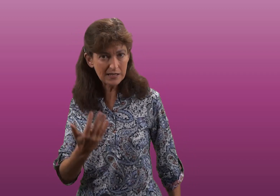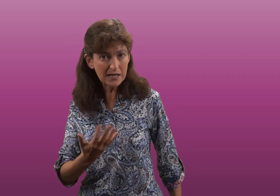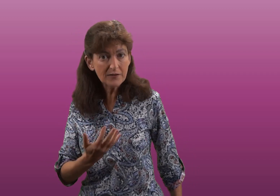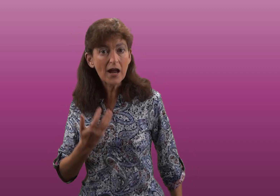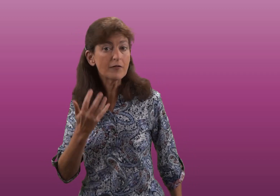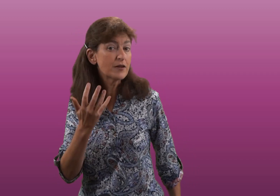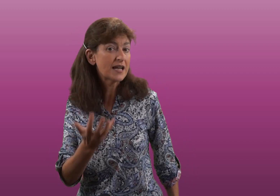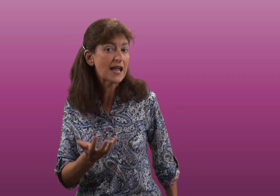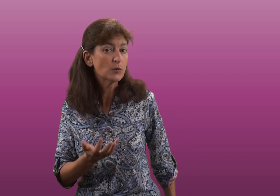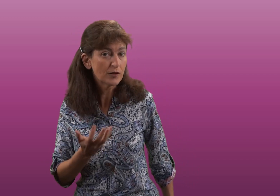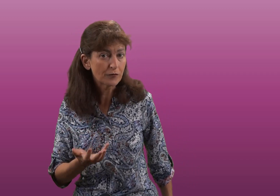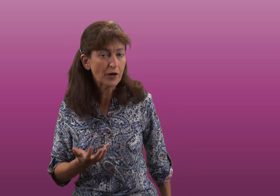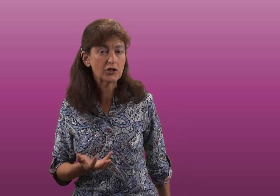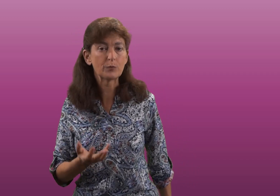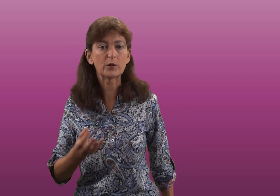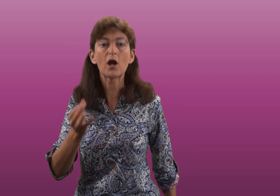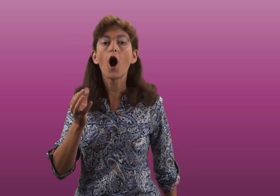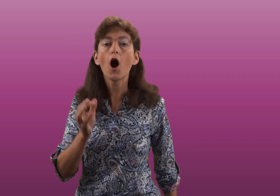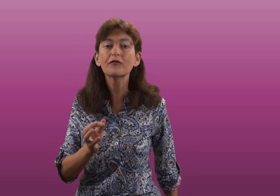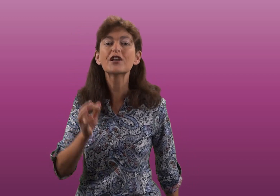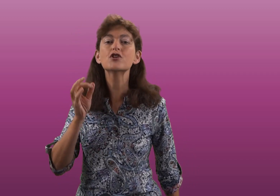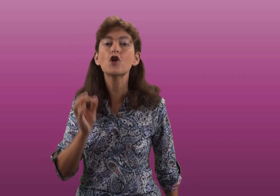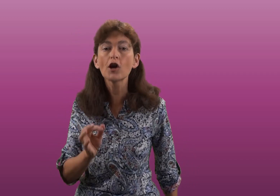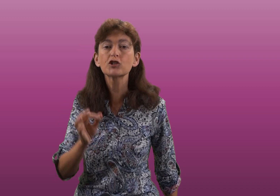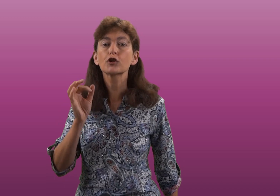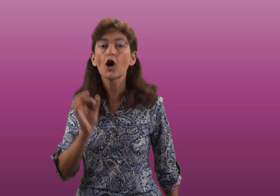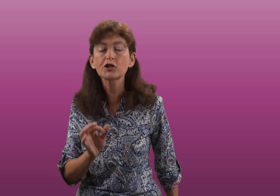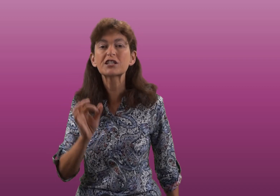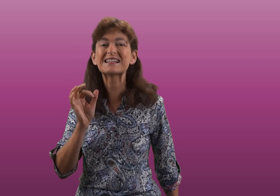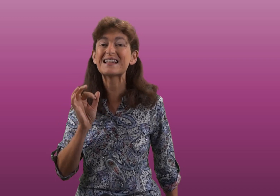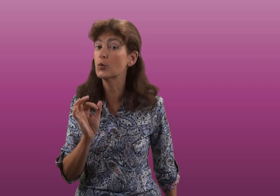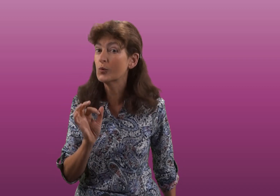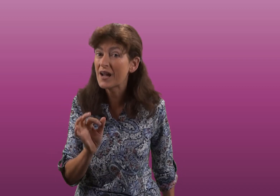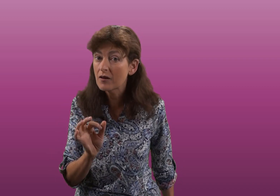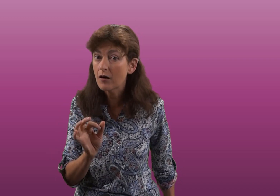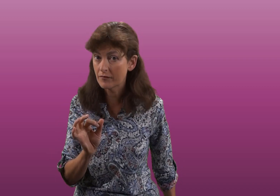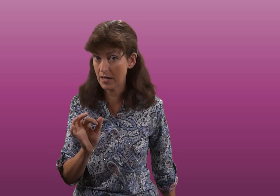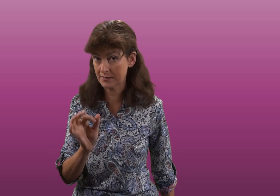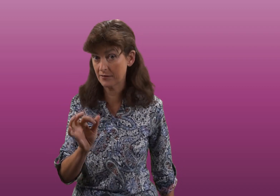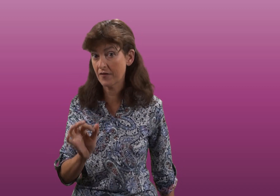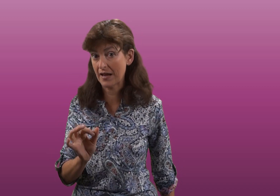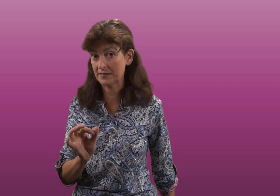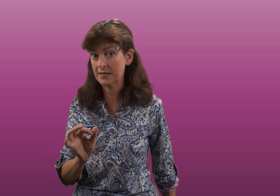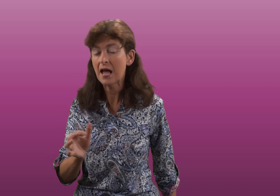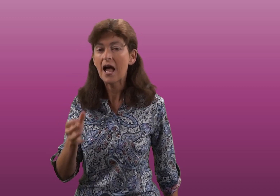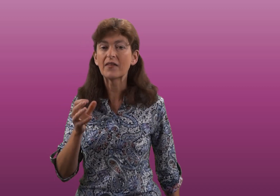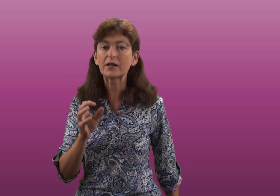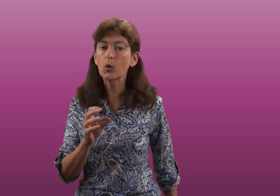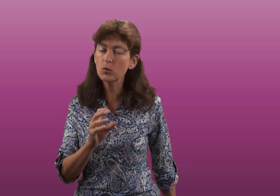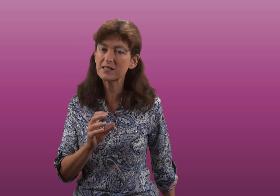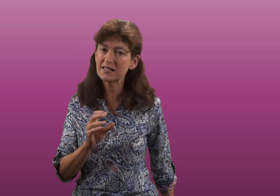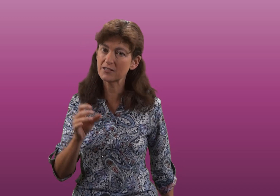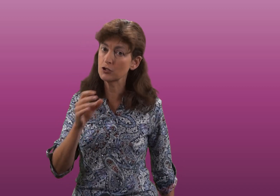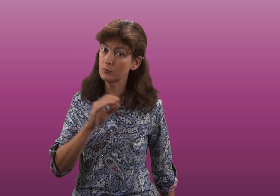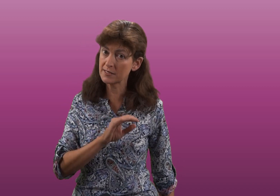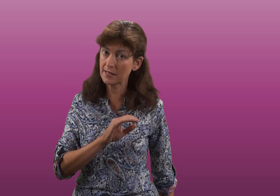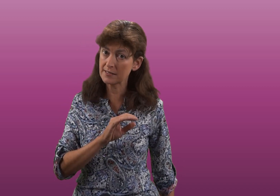live every day with friction, but we are often not consciously aware of its effect. And that causes us to misunderstand